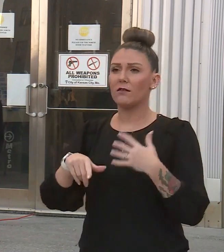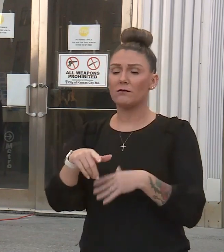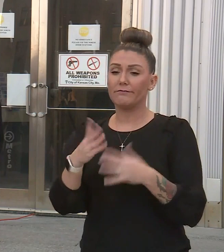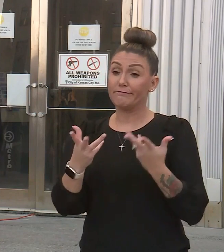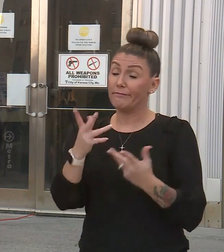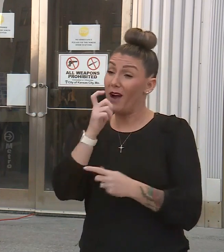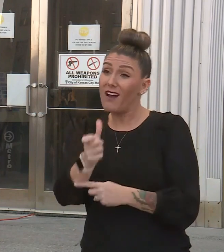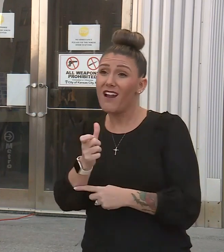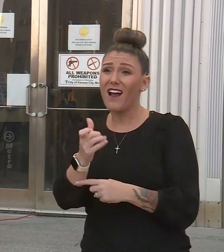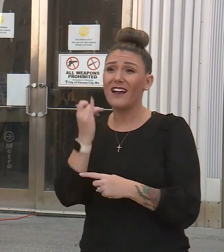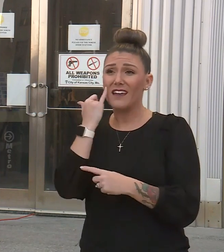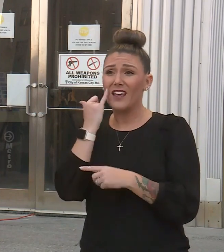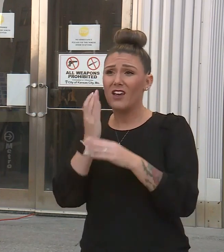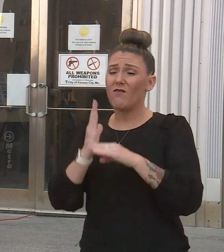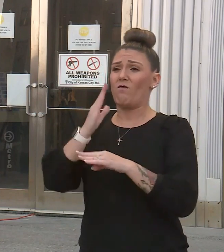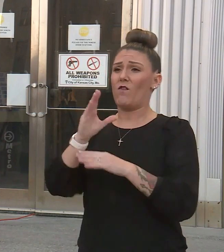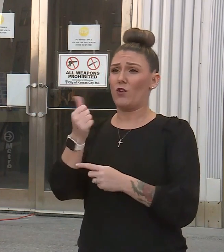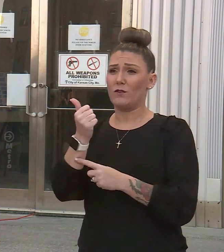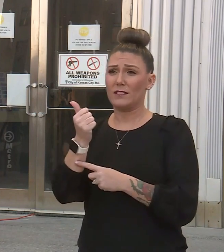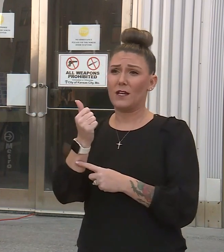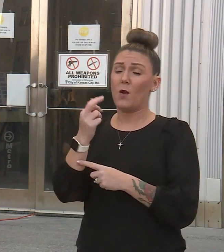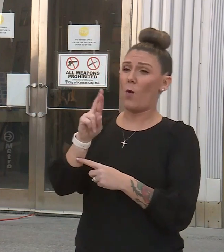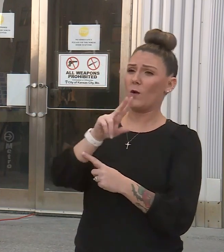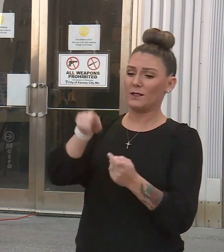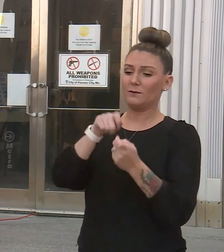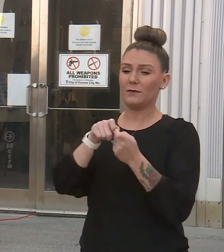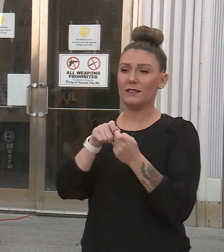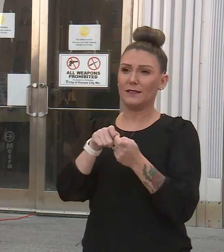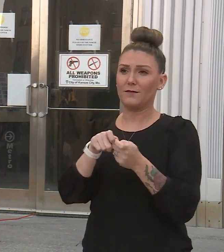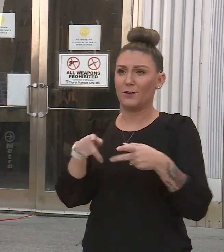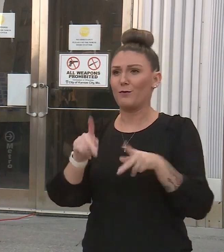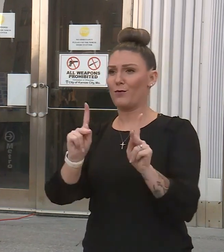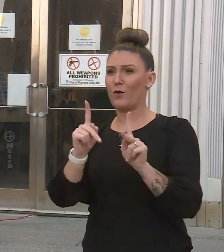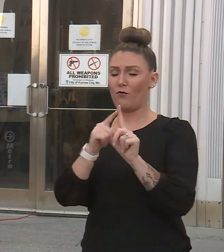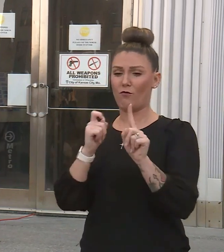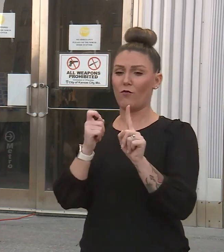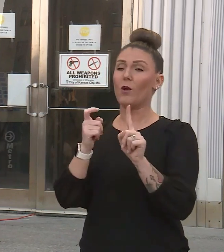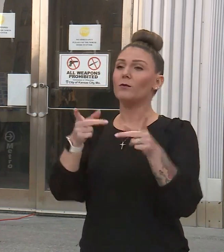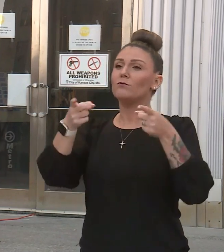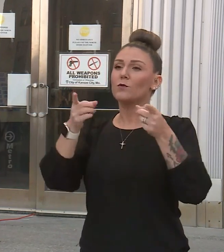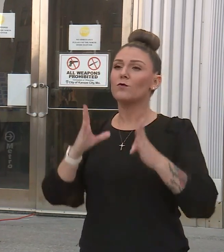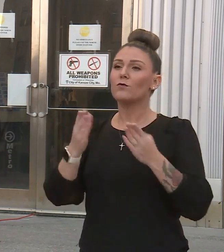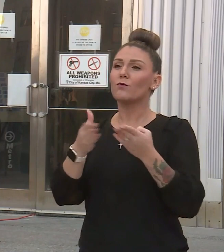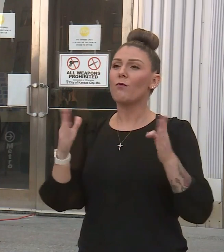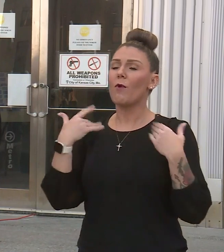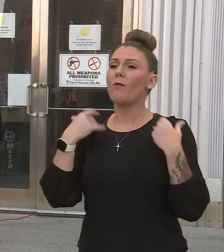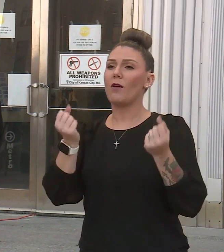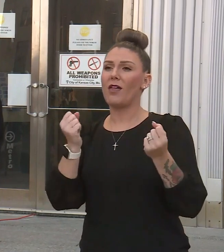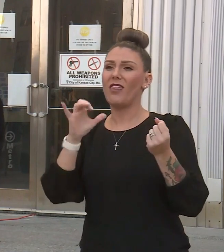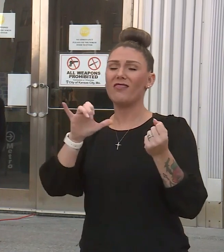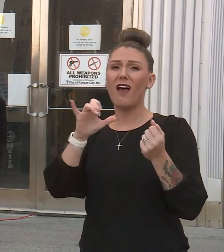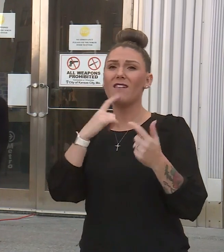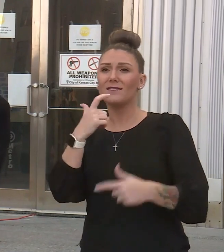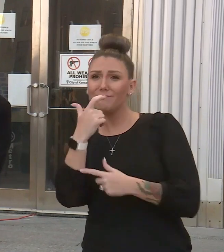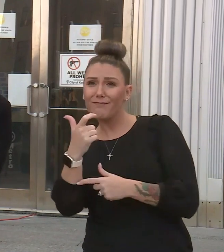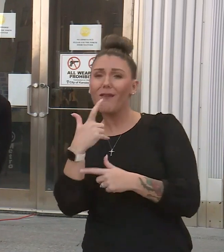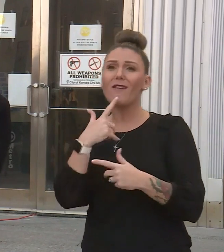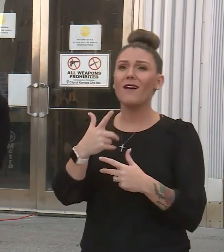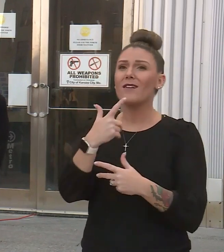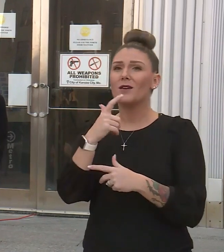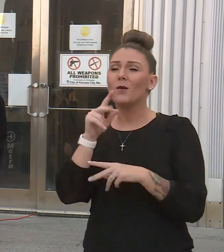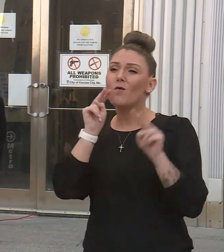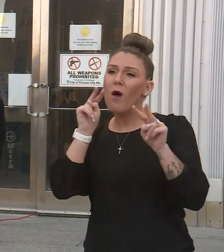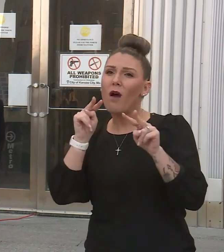if it's over 10 unless there is some specific permission from the director of public health. That will include spectators at games,